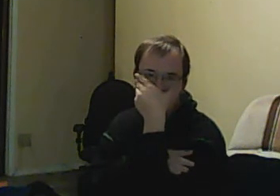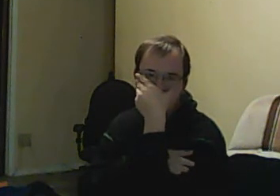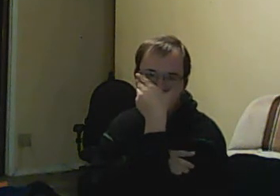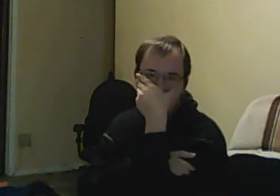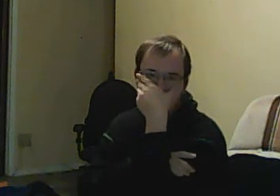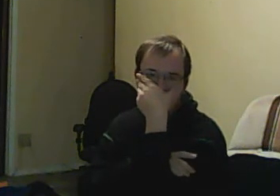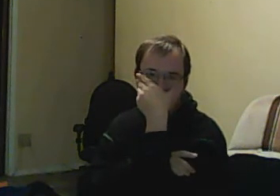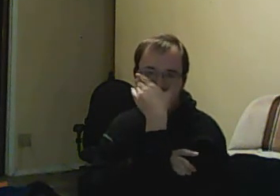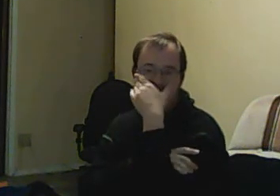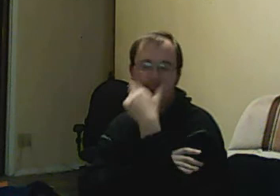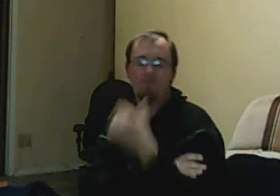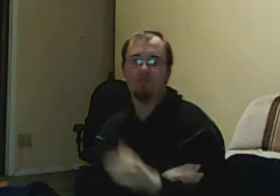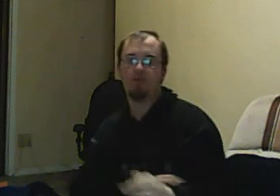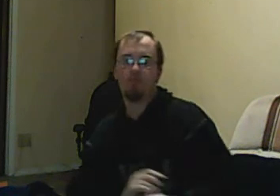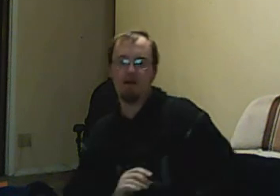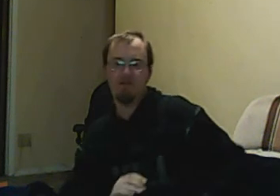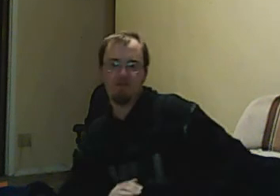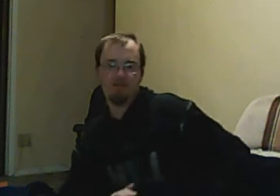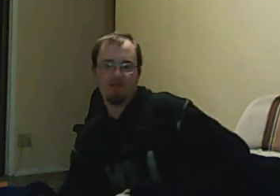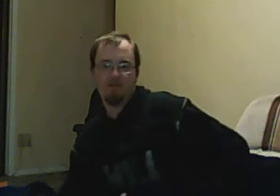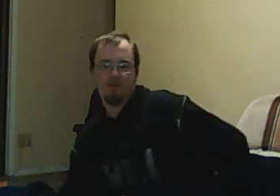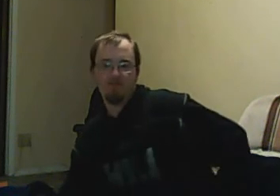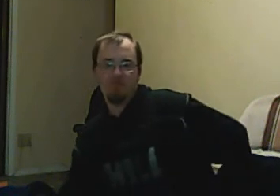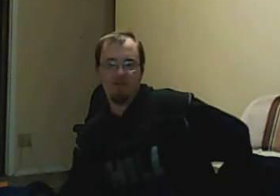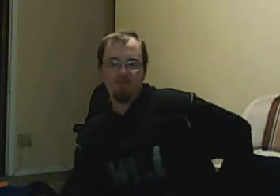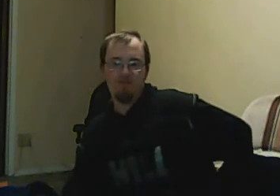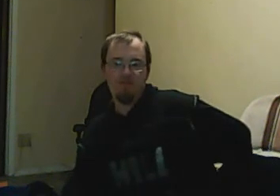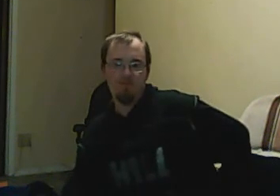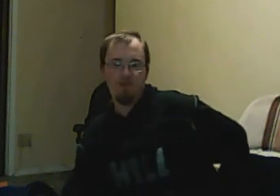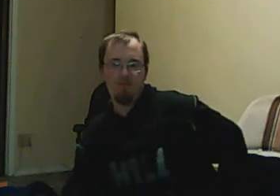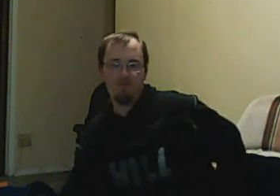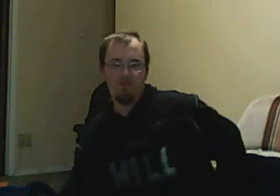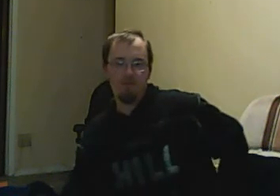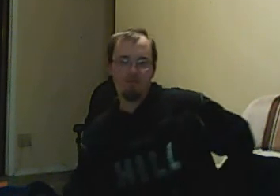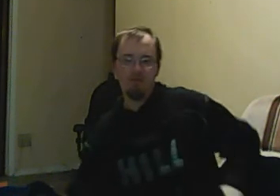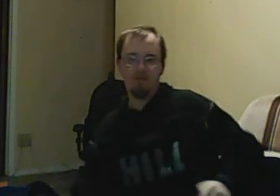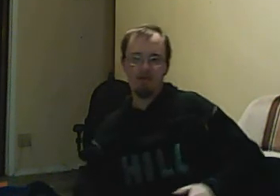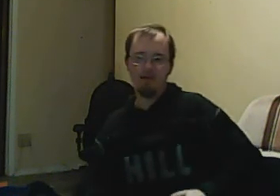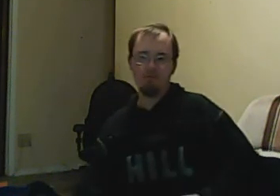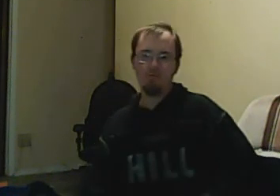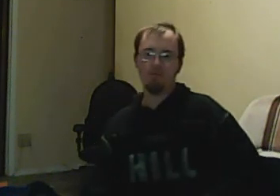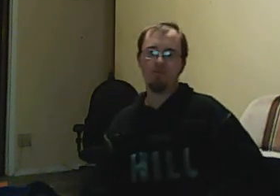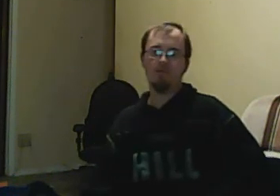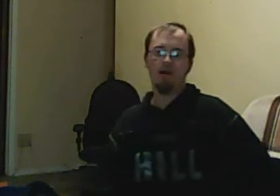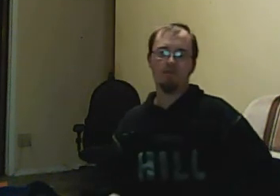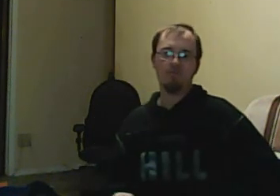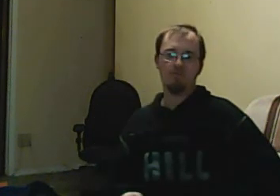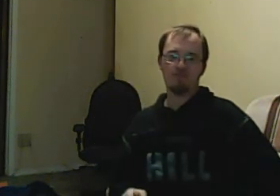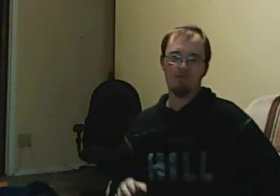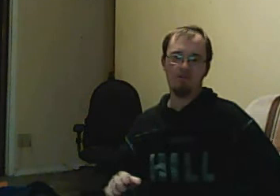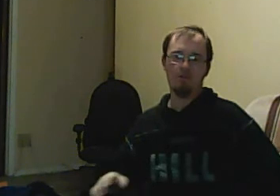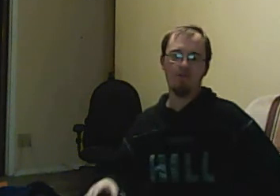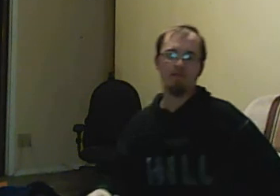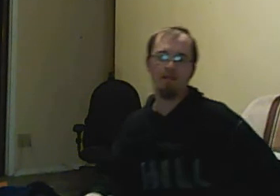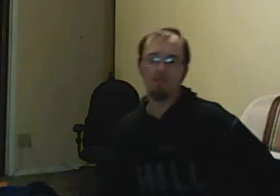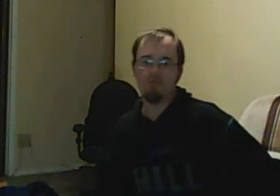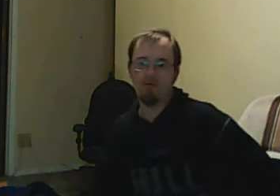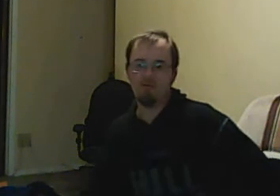basically, Barbara was helping the writers to find the truth in what was really going on as opposed to the Hollywood version of it. We want to tell the real